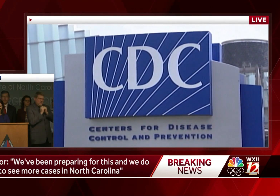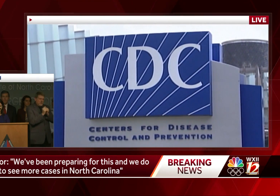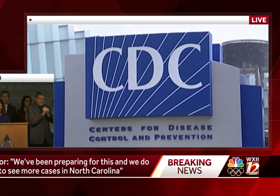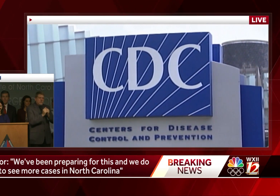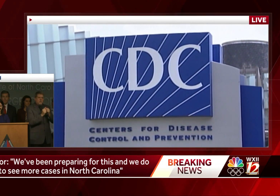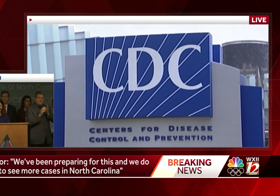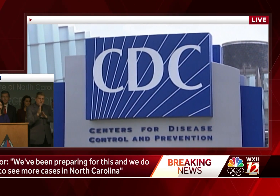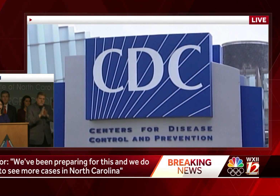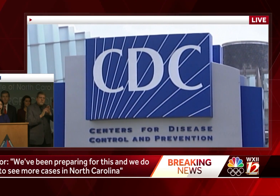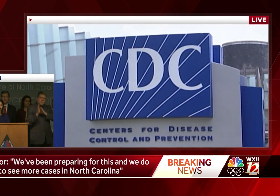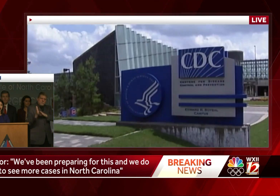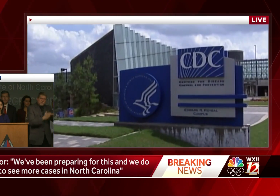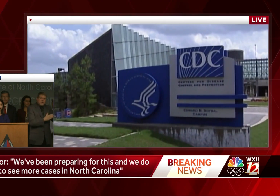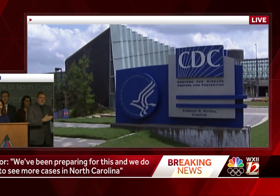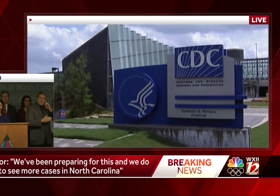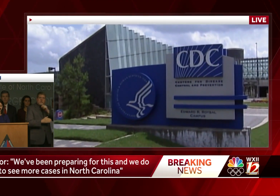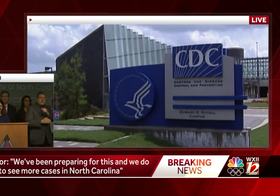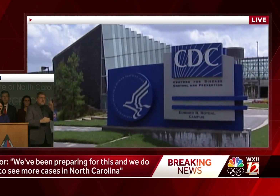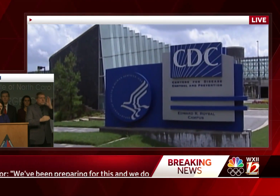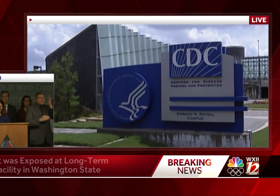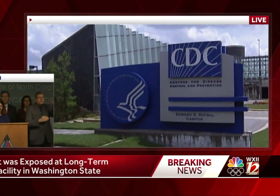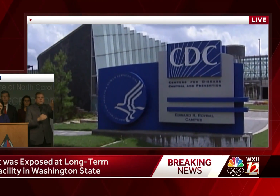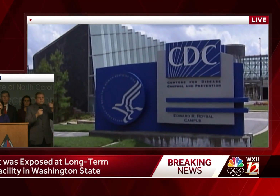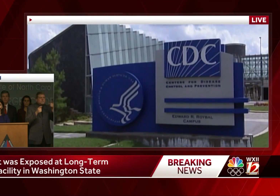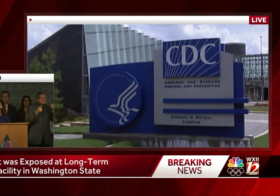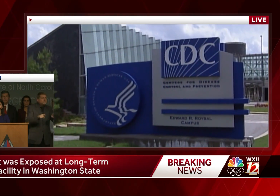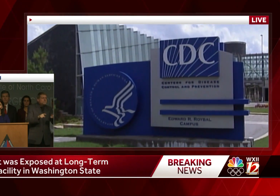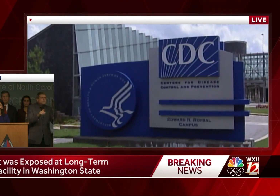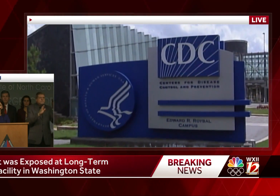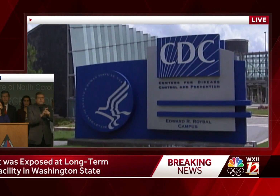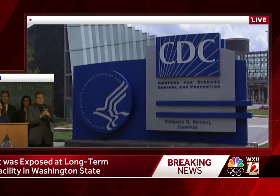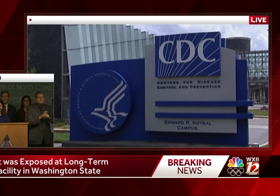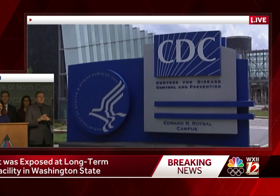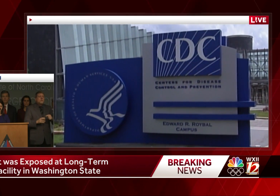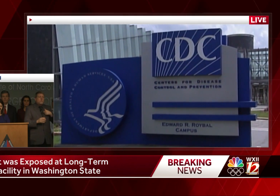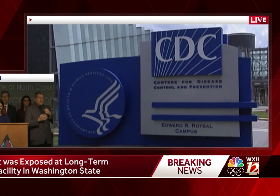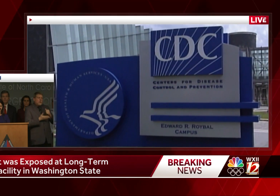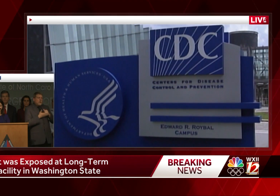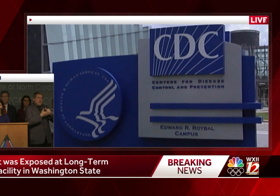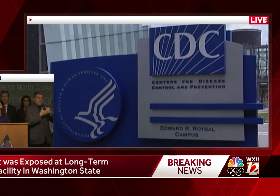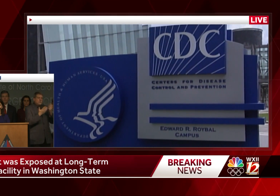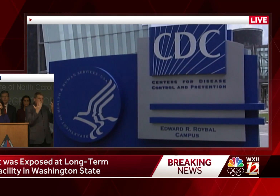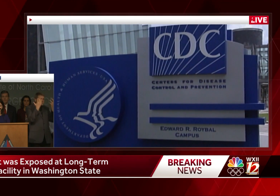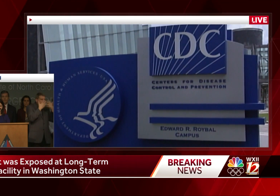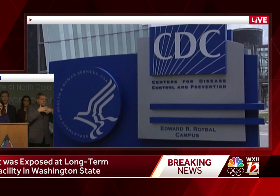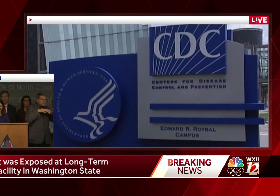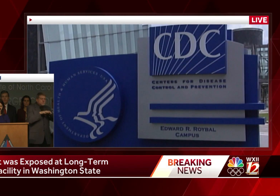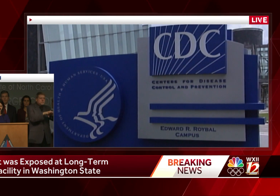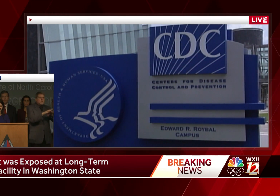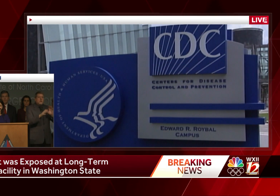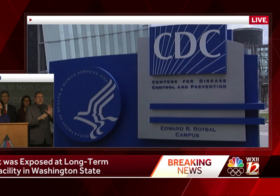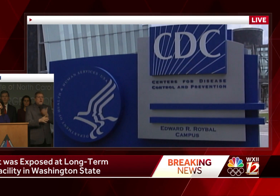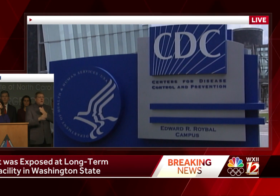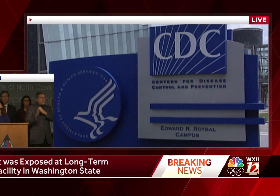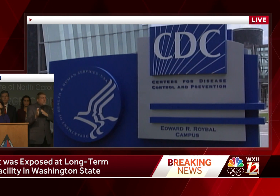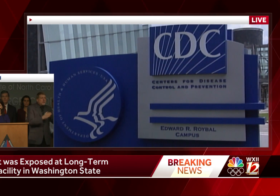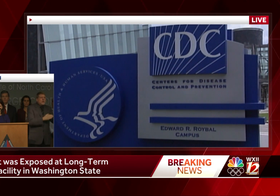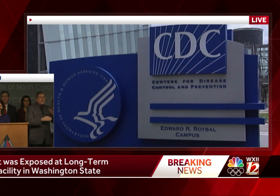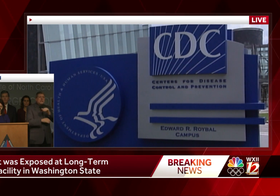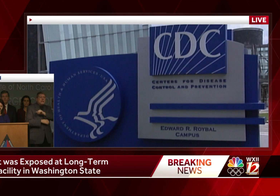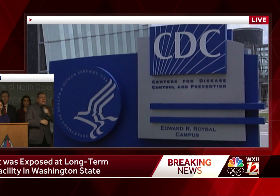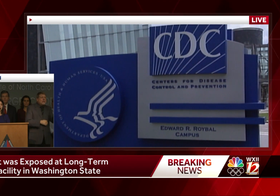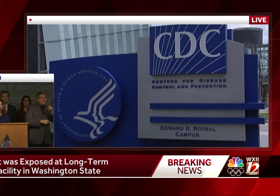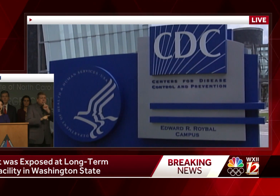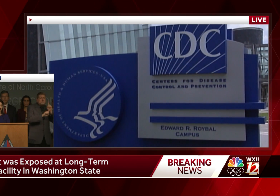continuing to prepare with our health care providers and facilities to streamline and standardize response activities, including having